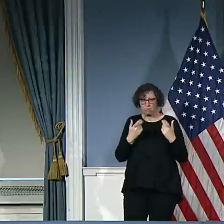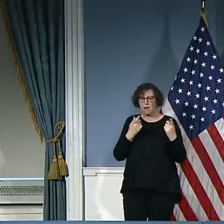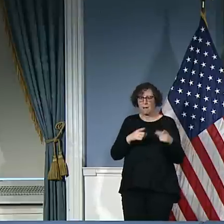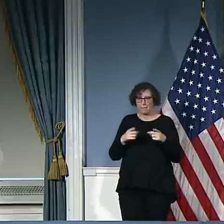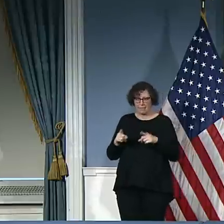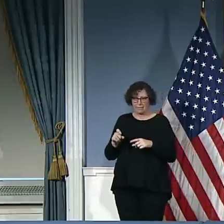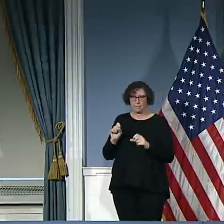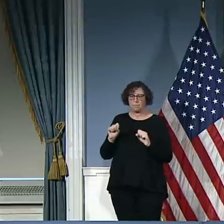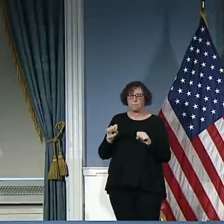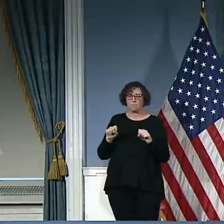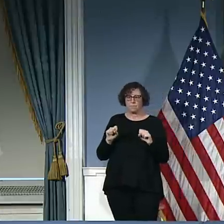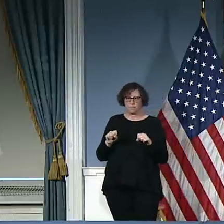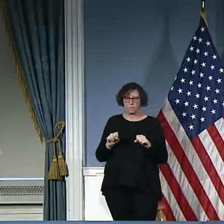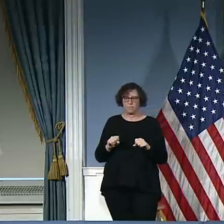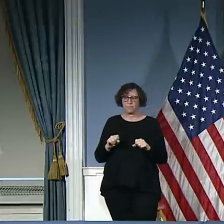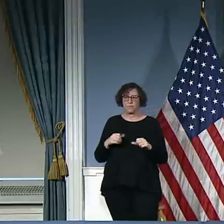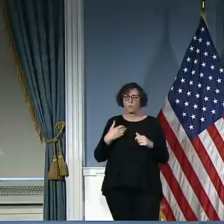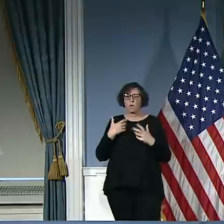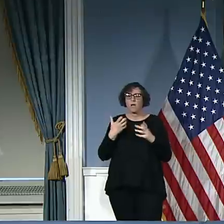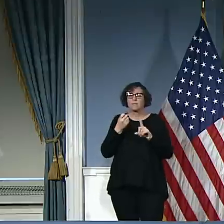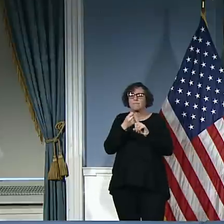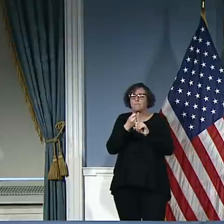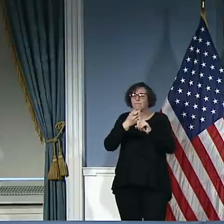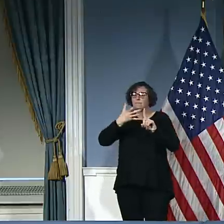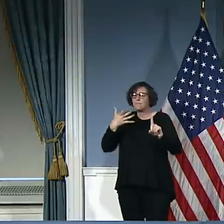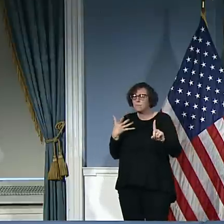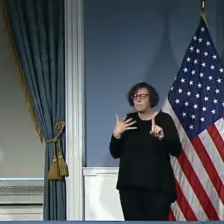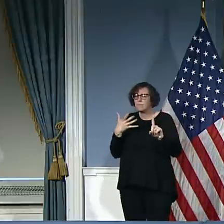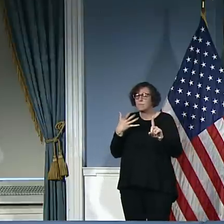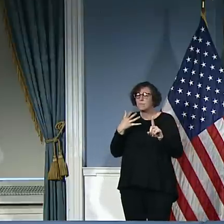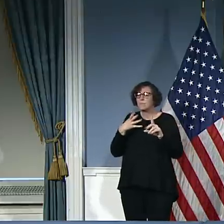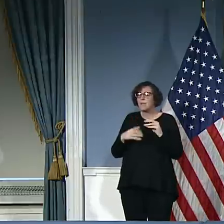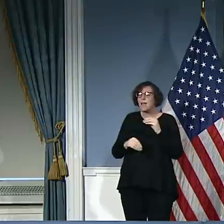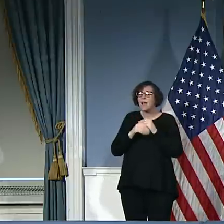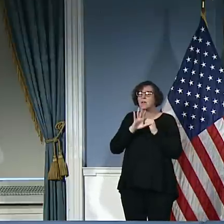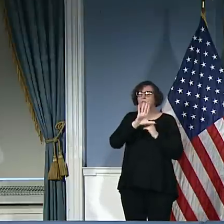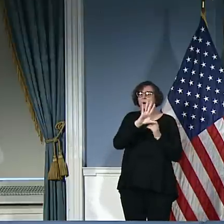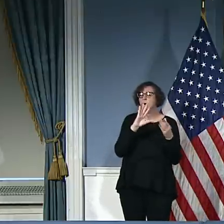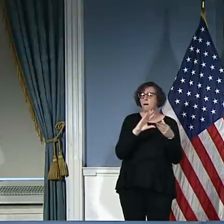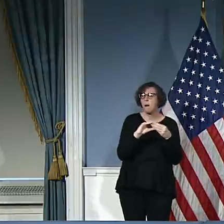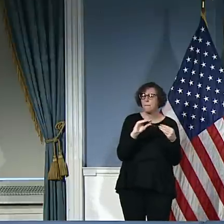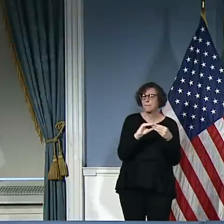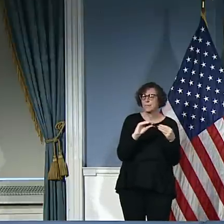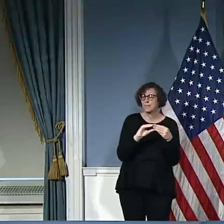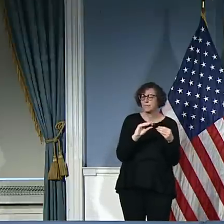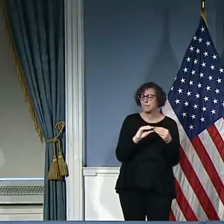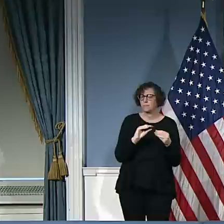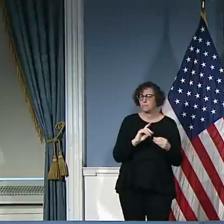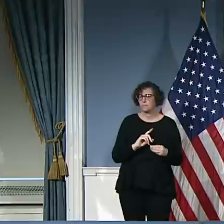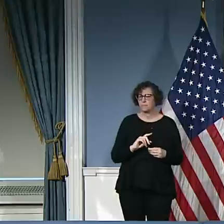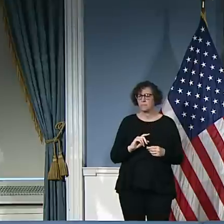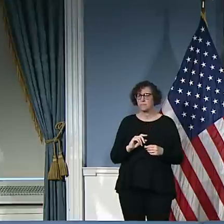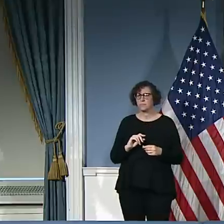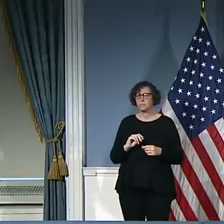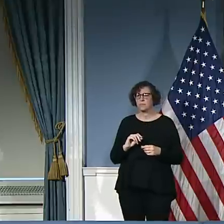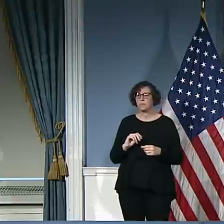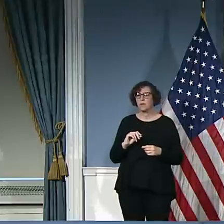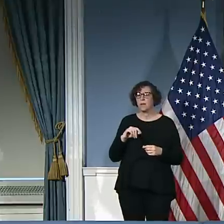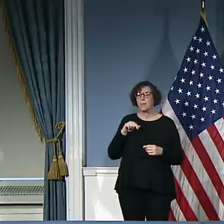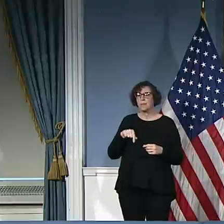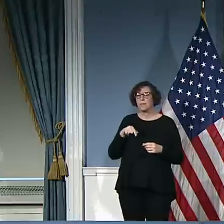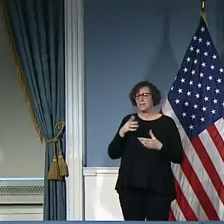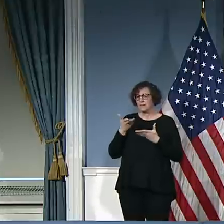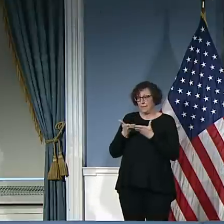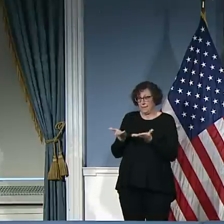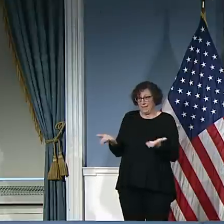expand on something that the Mayor said, and that is, while all of these items are really critical in